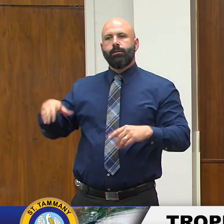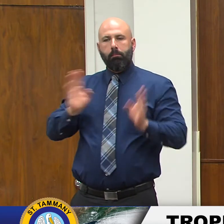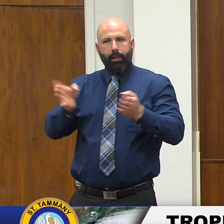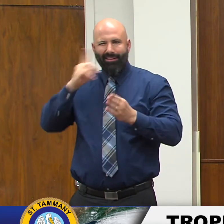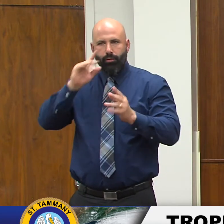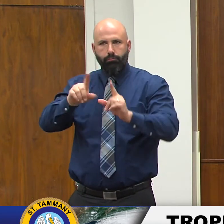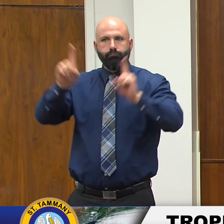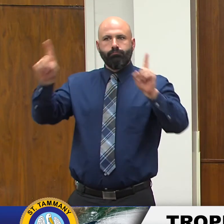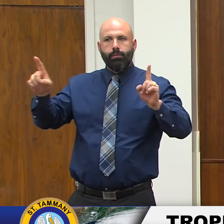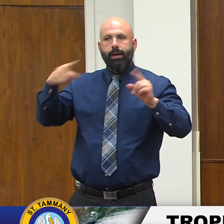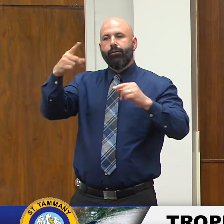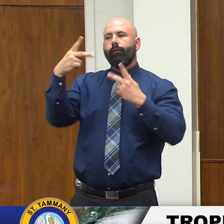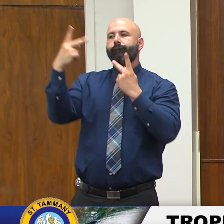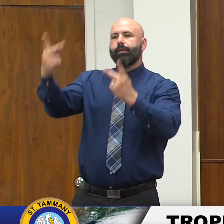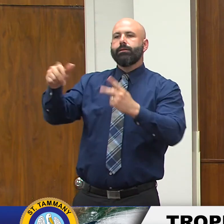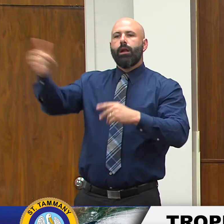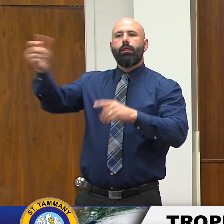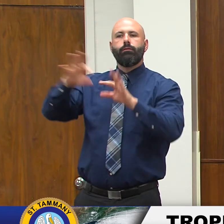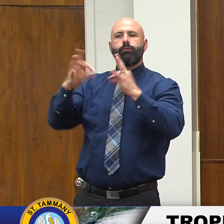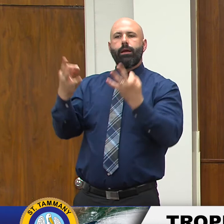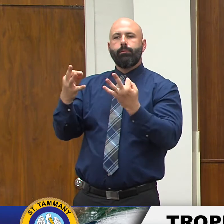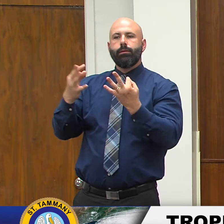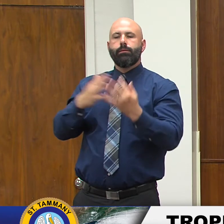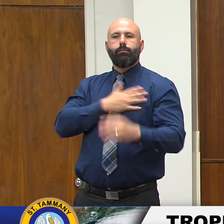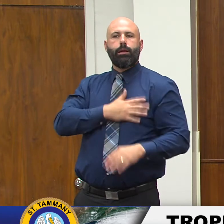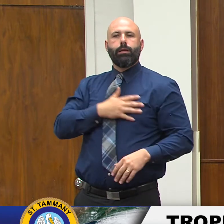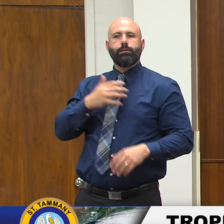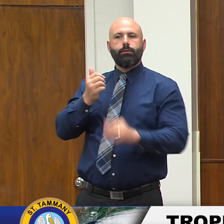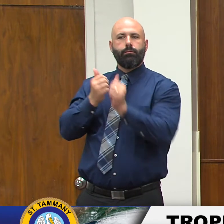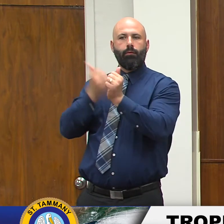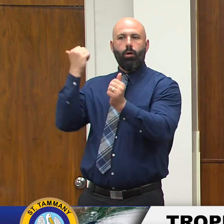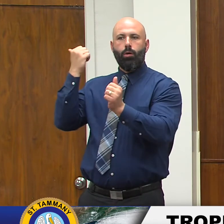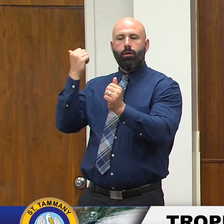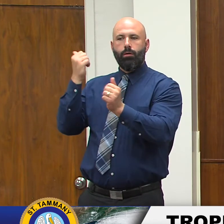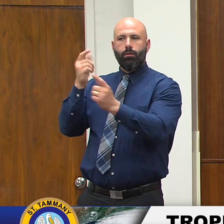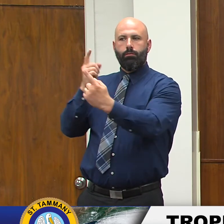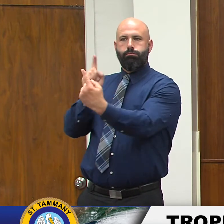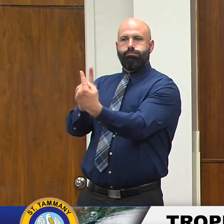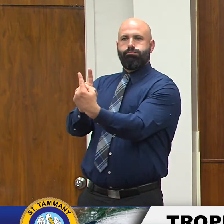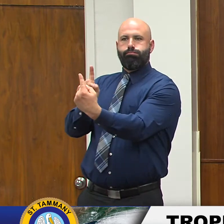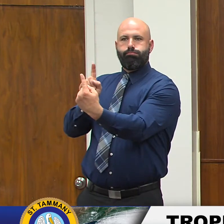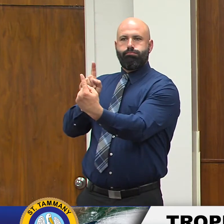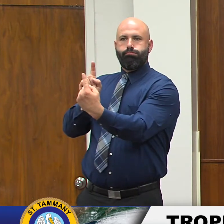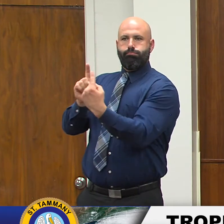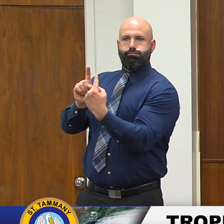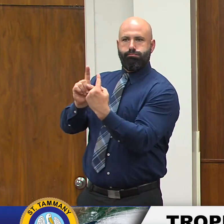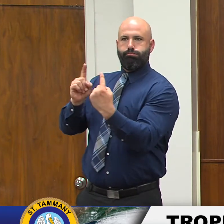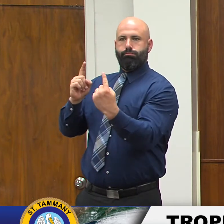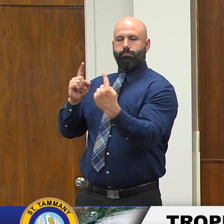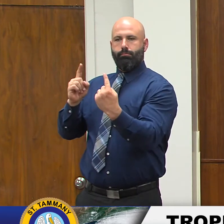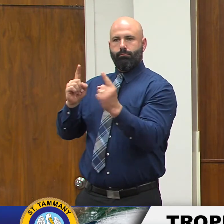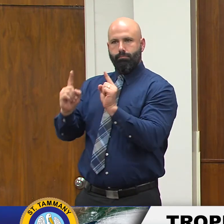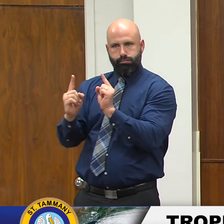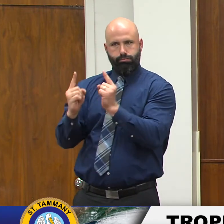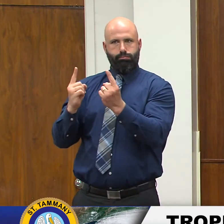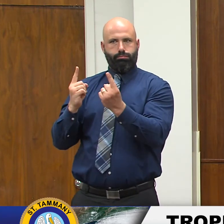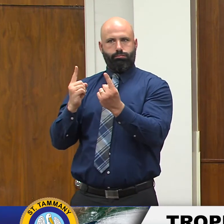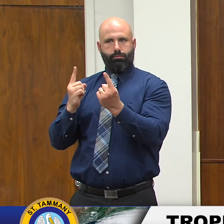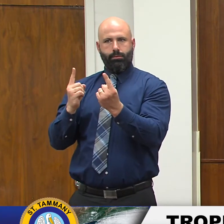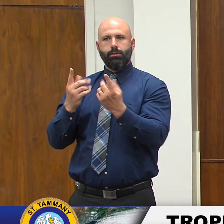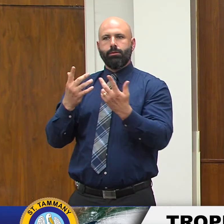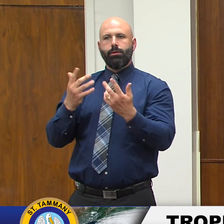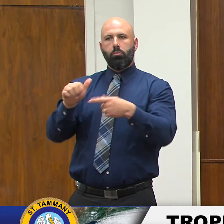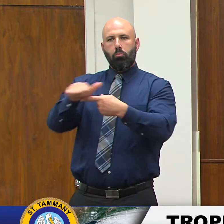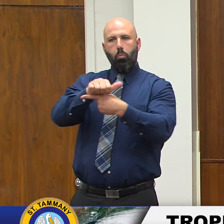visiting other families uh you know please avoid getting close uh as you you would so still